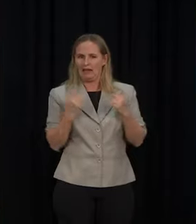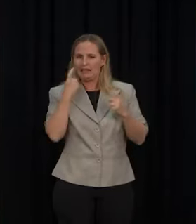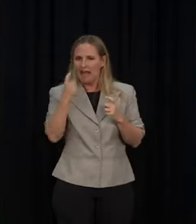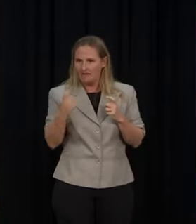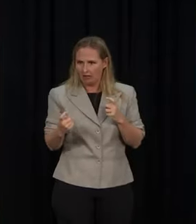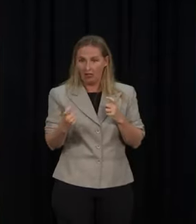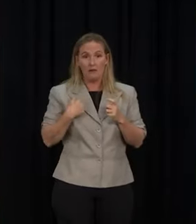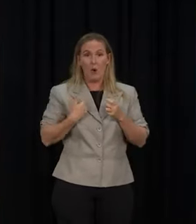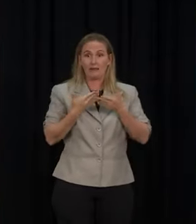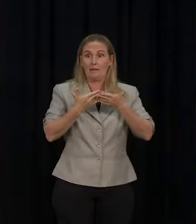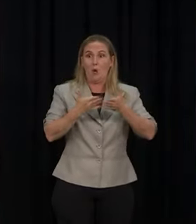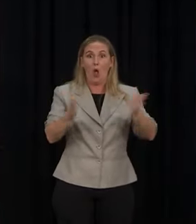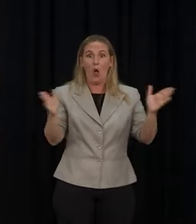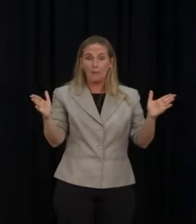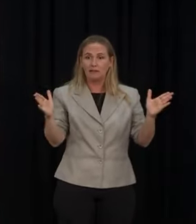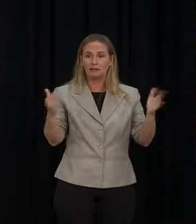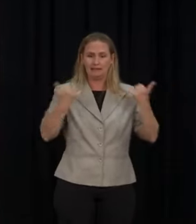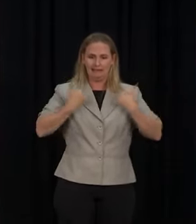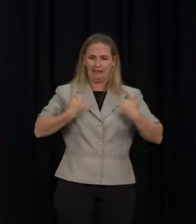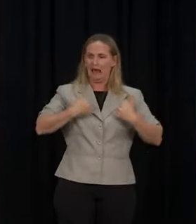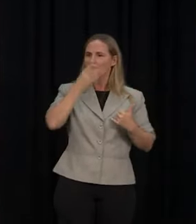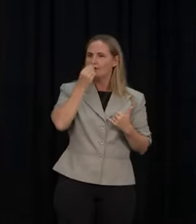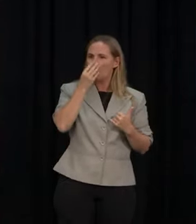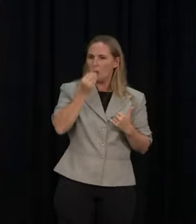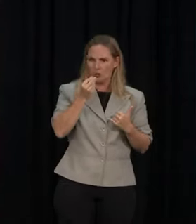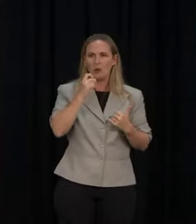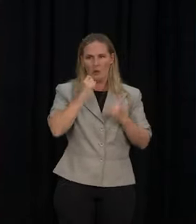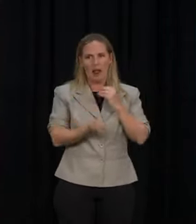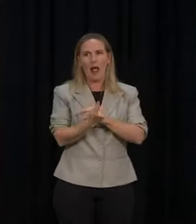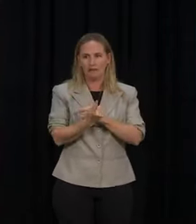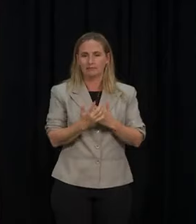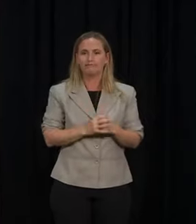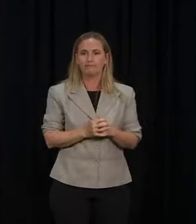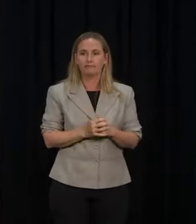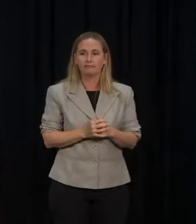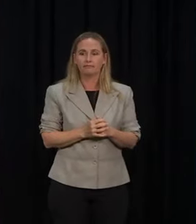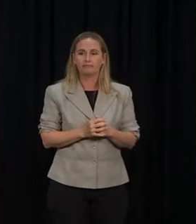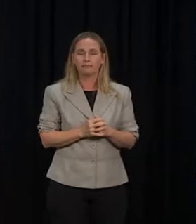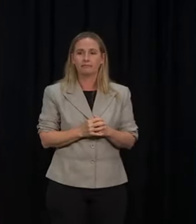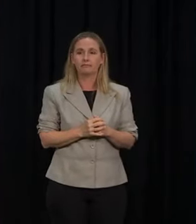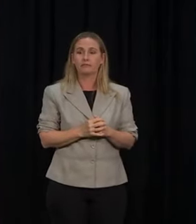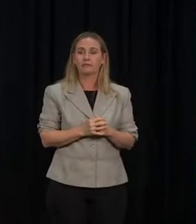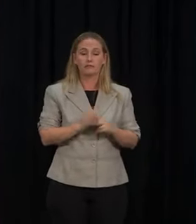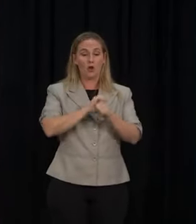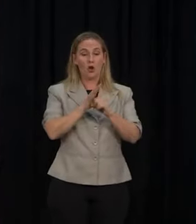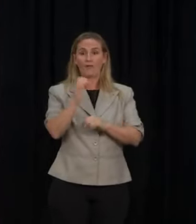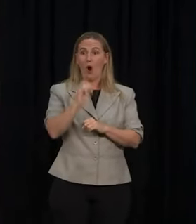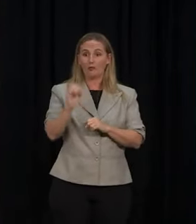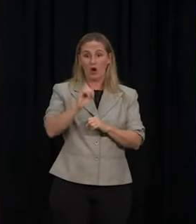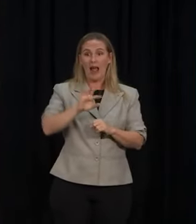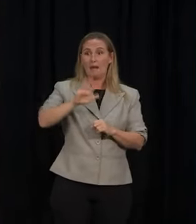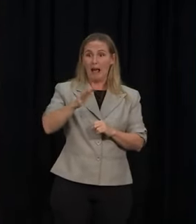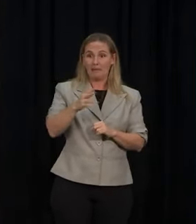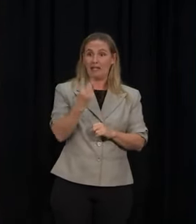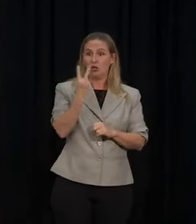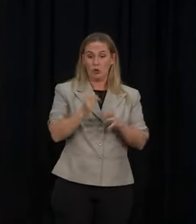flu will come in, that places pressure on our health system in any given year. We'll have Omicron that may peak again. So we just